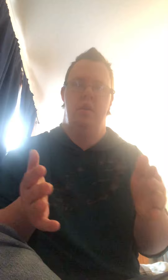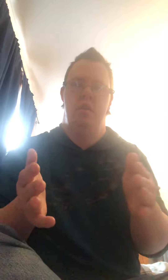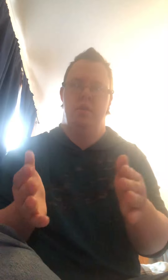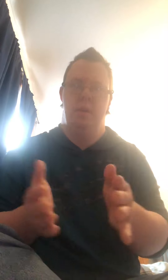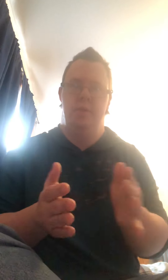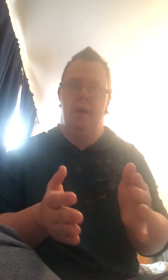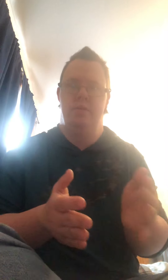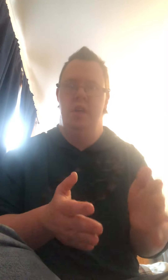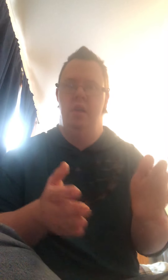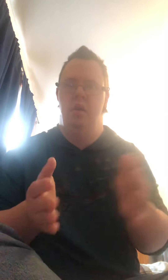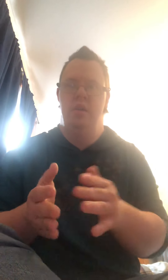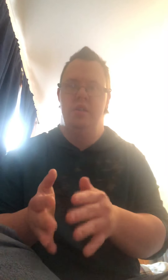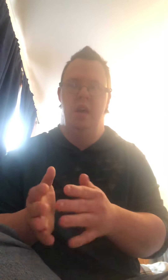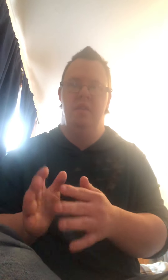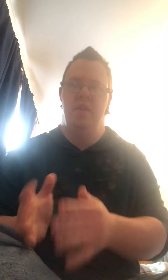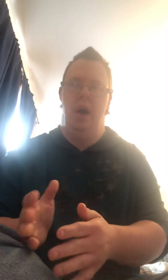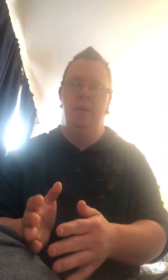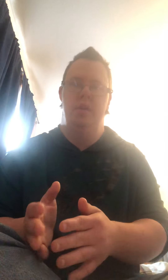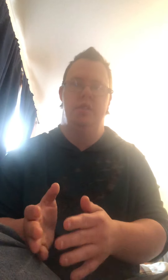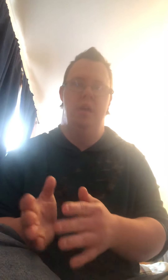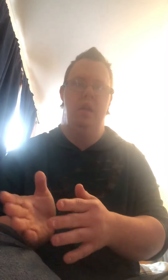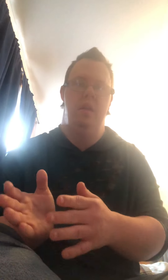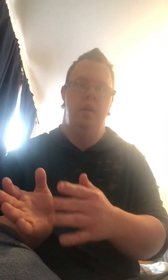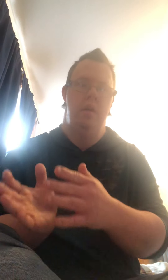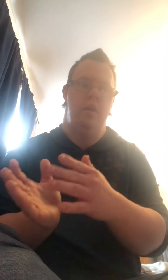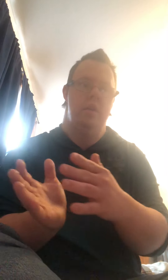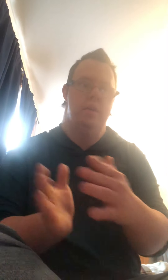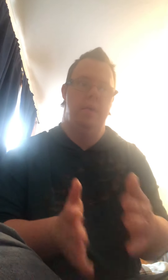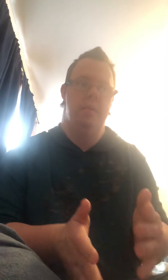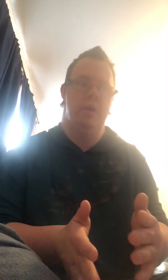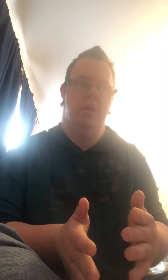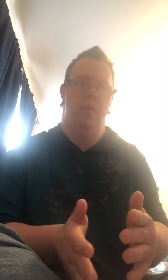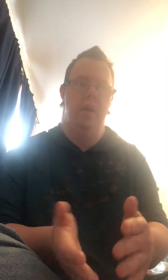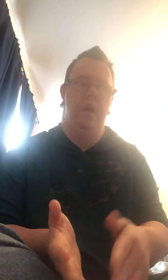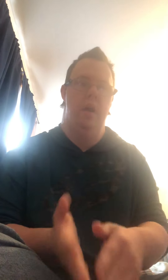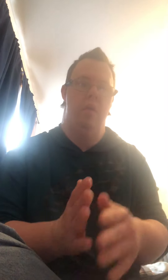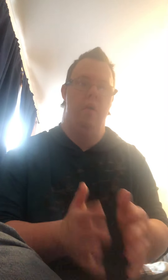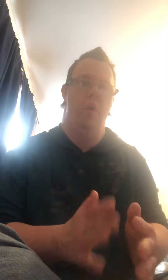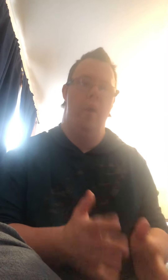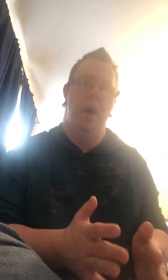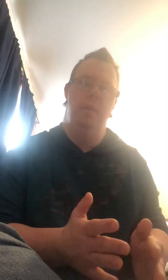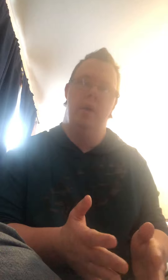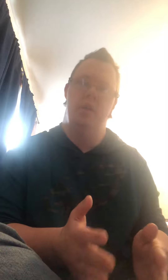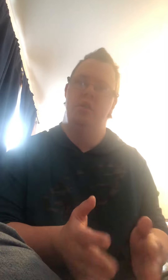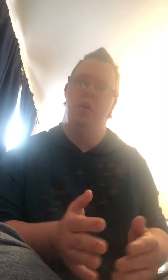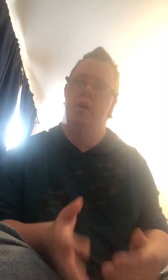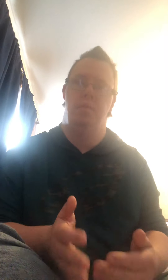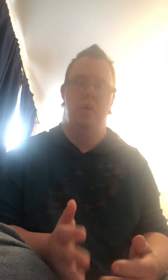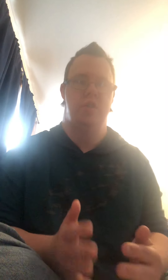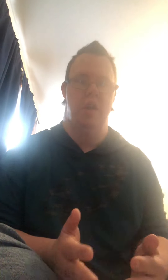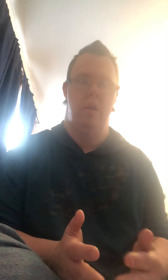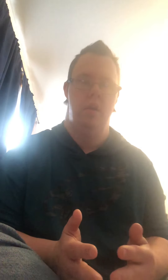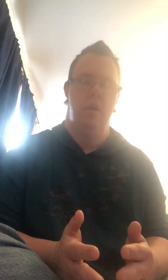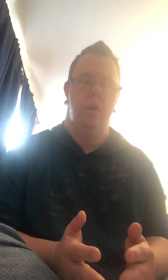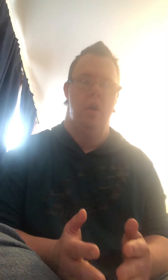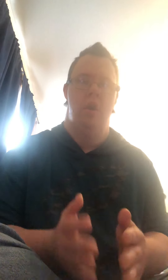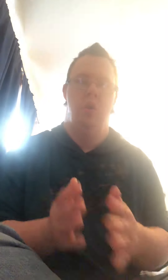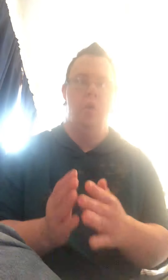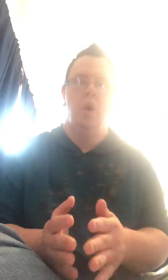sometimes seeing all these negative comments they sometimes they don't want to take it the wrong way because they're a good person don't go